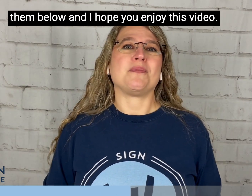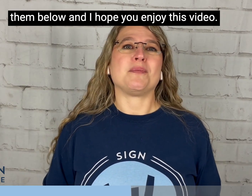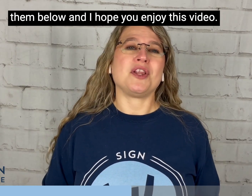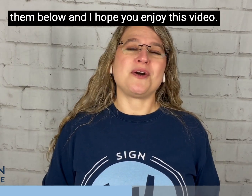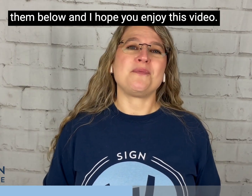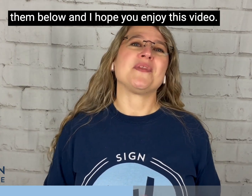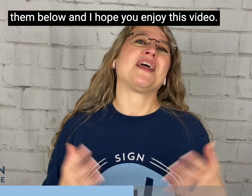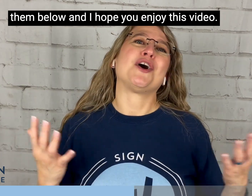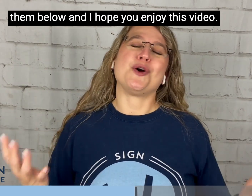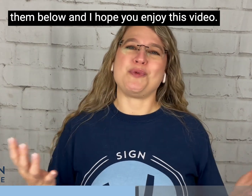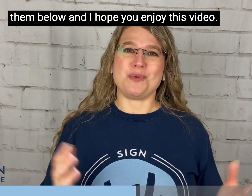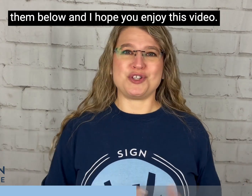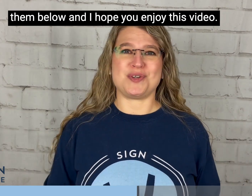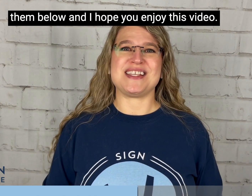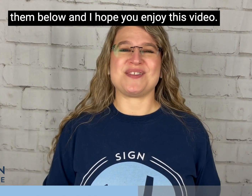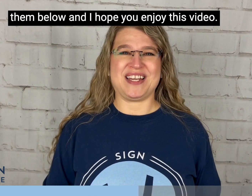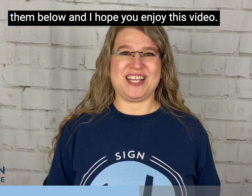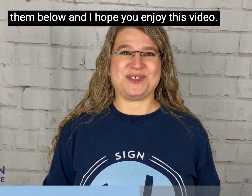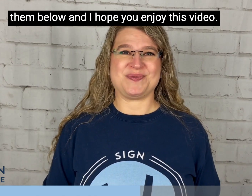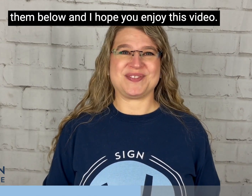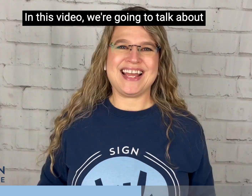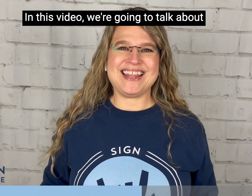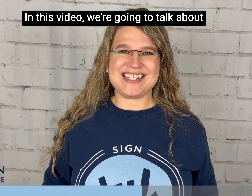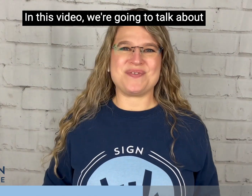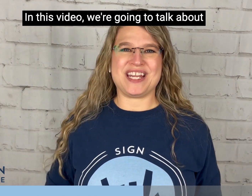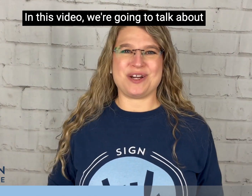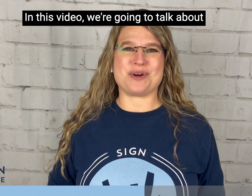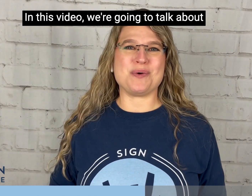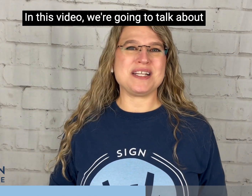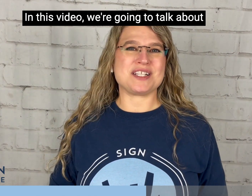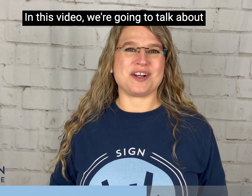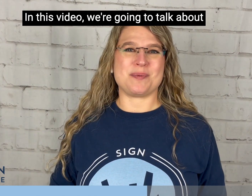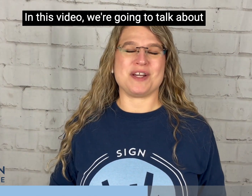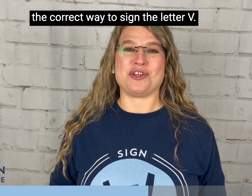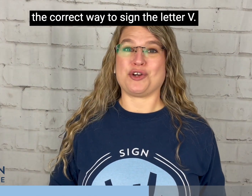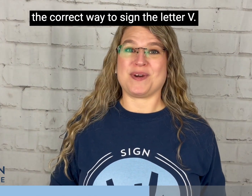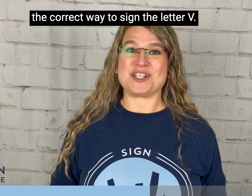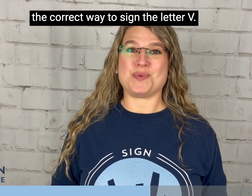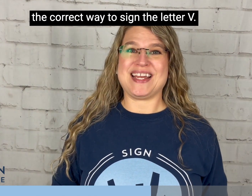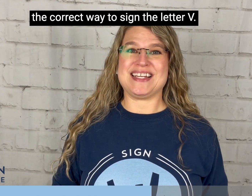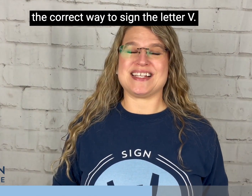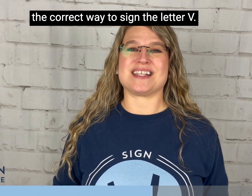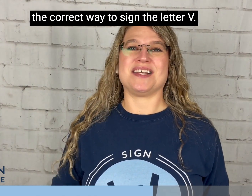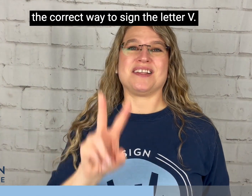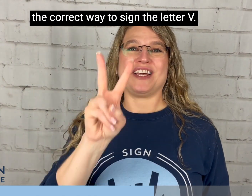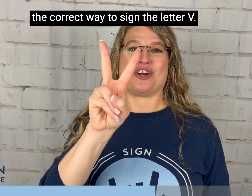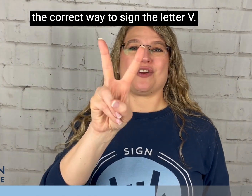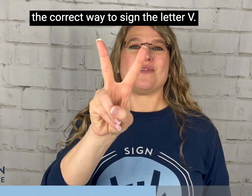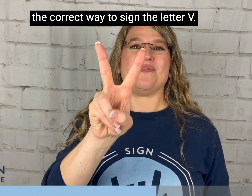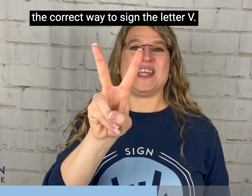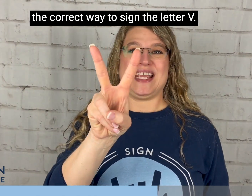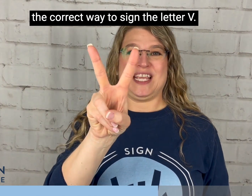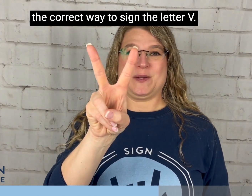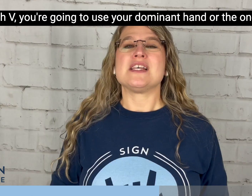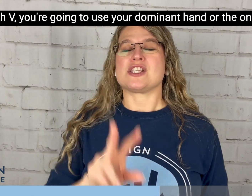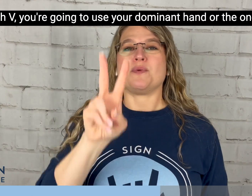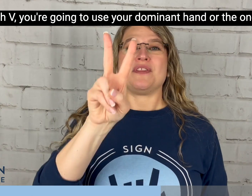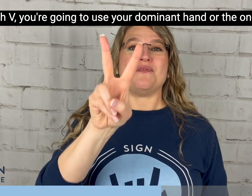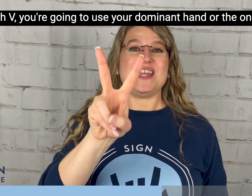below and I hope you enjoy this video. In this video we're going to talk about the correct way to sign the letter V. So with V